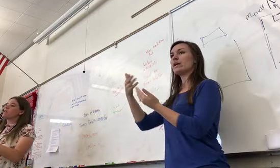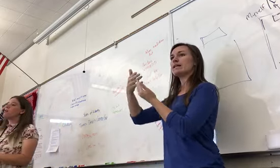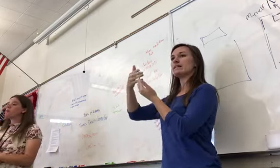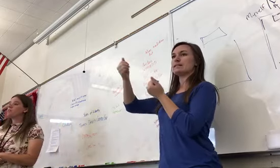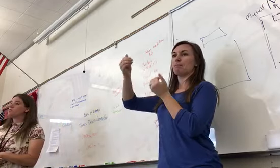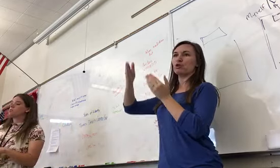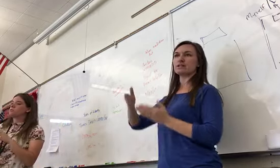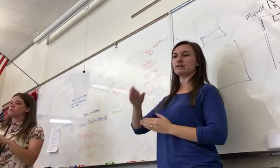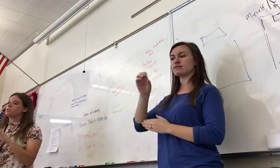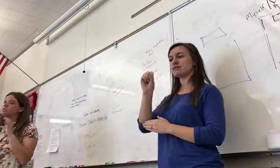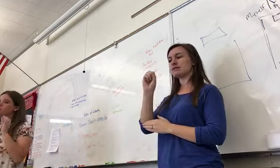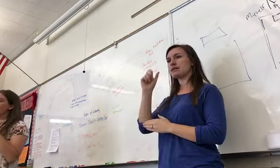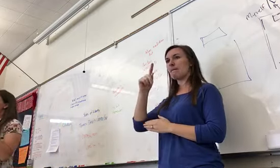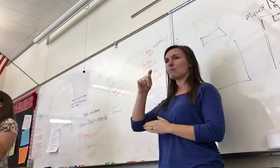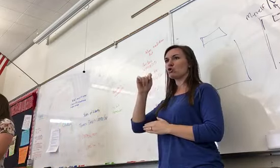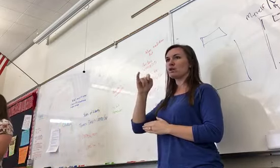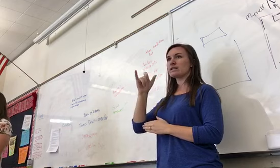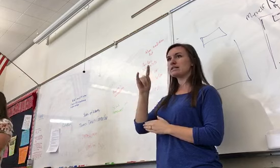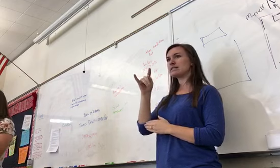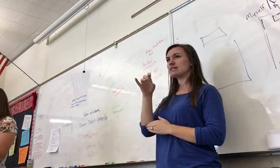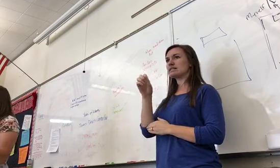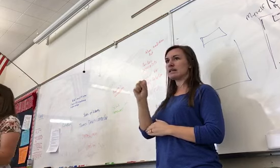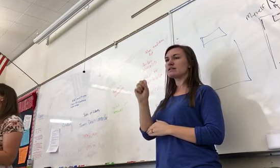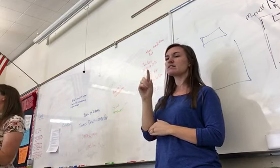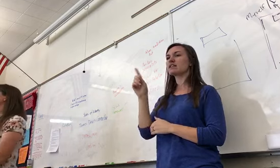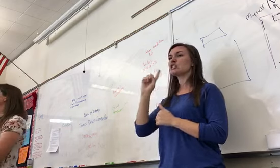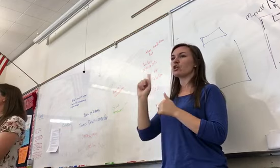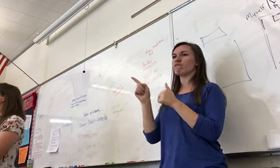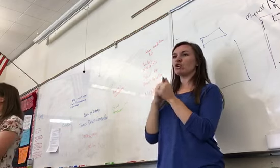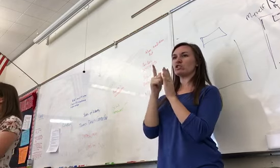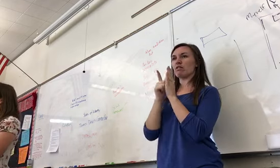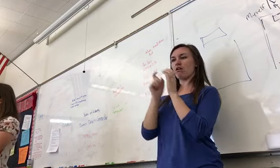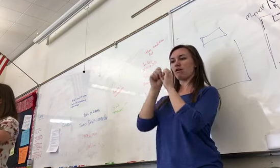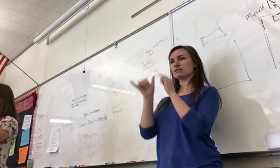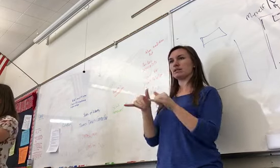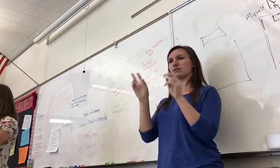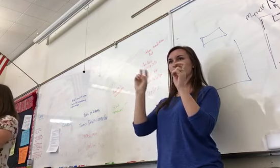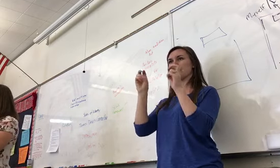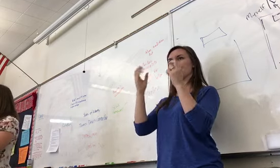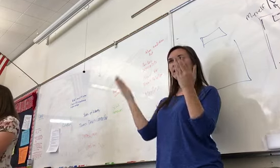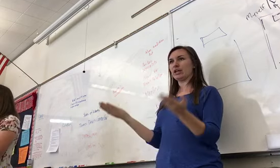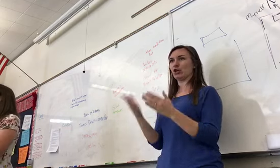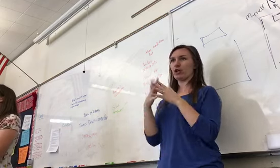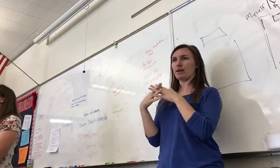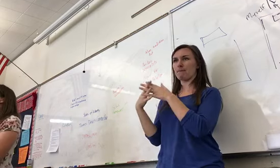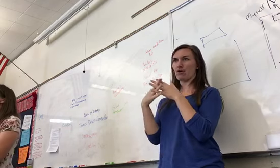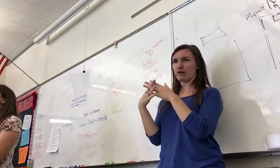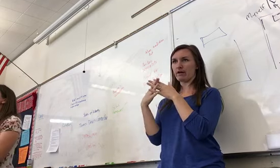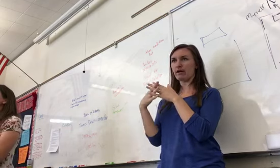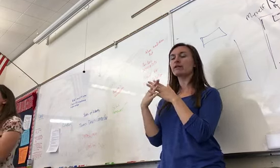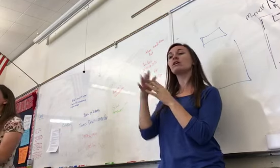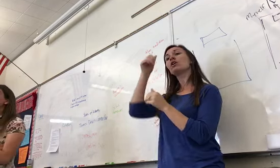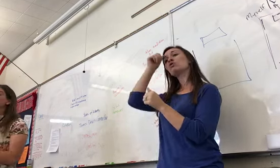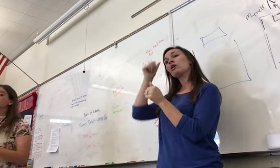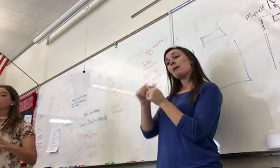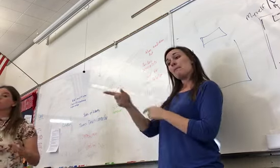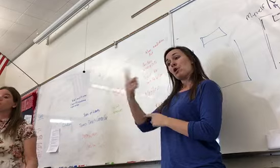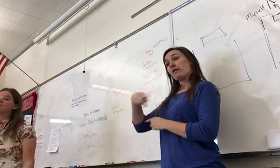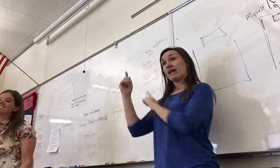Compact, which is the first law system in America in terms of modern-day law. Remember, they come over to completely